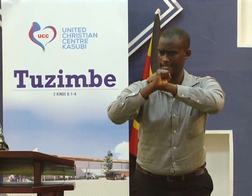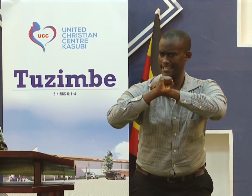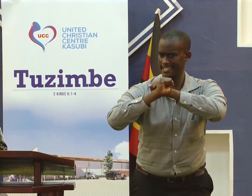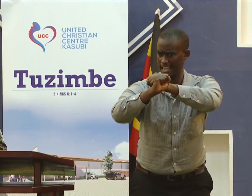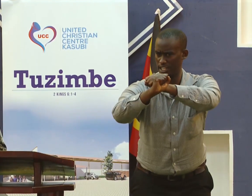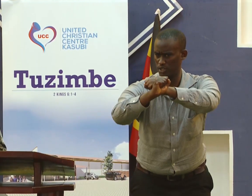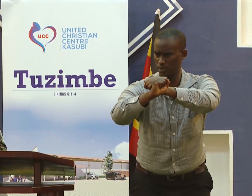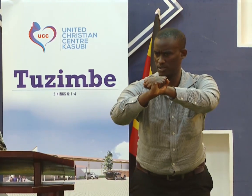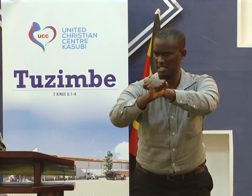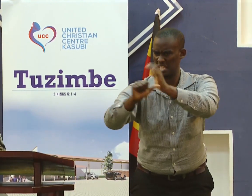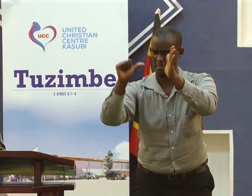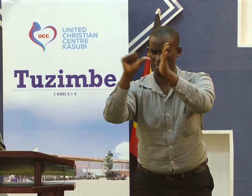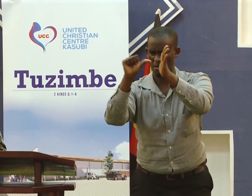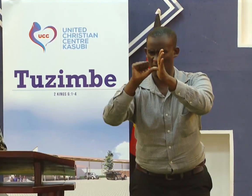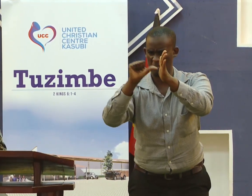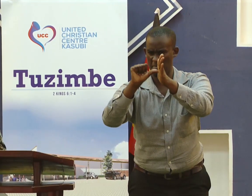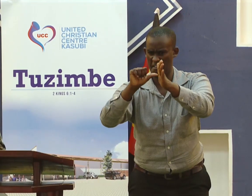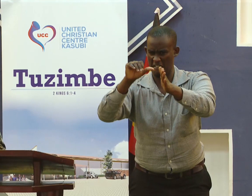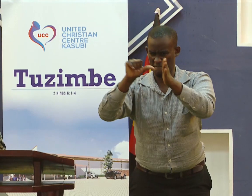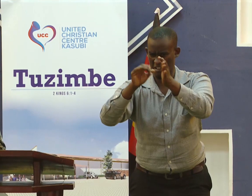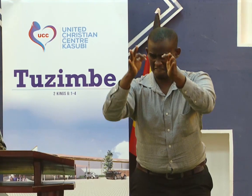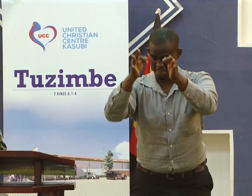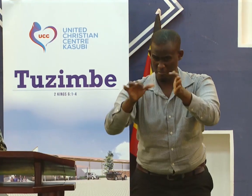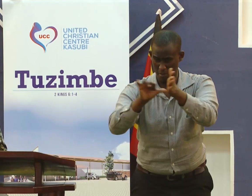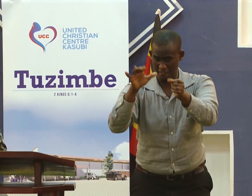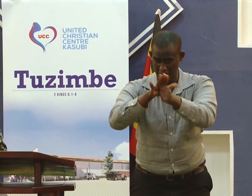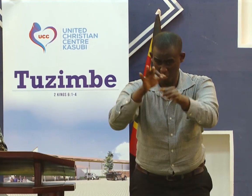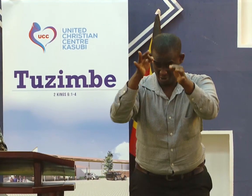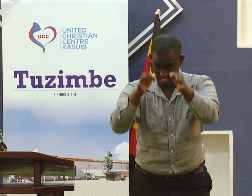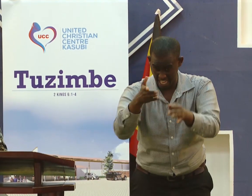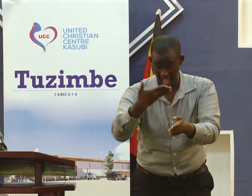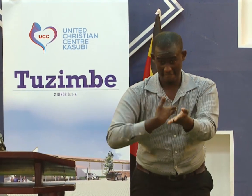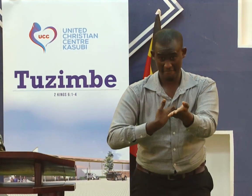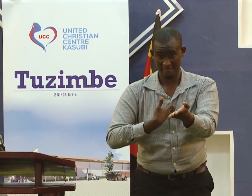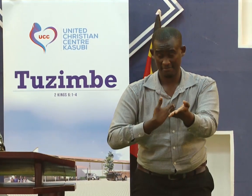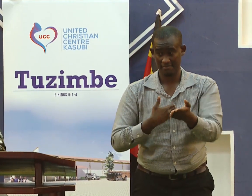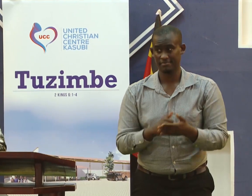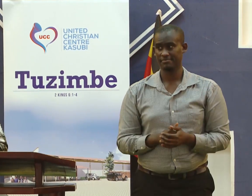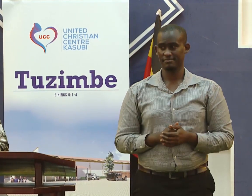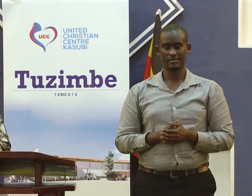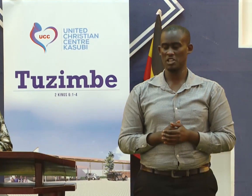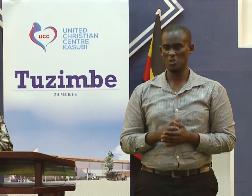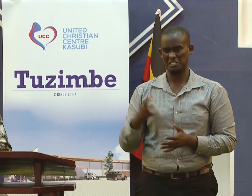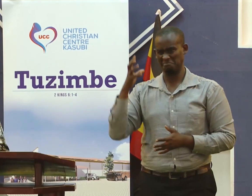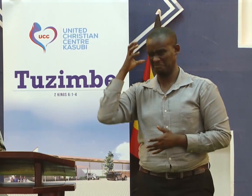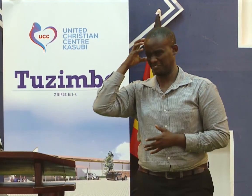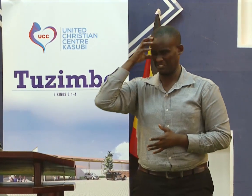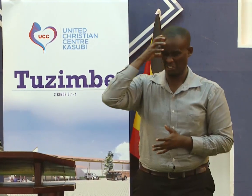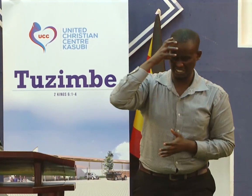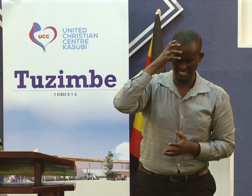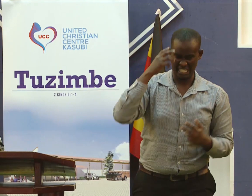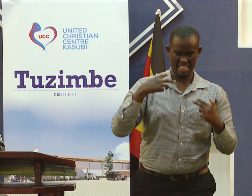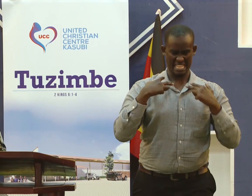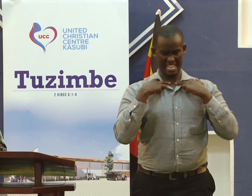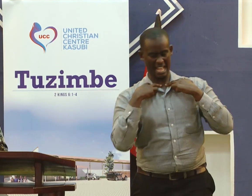He is preventing you from the trouble that he has foreseen in it. It is not